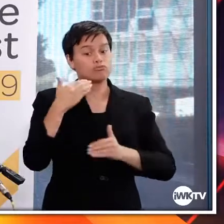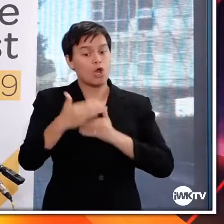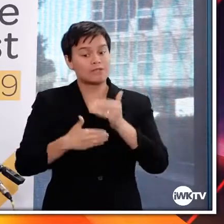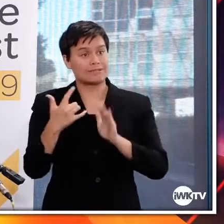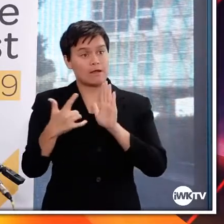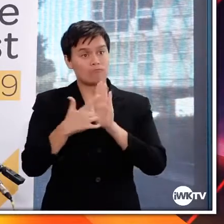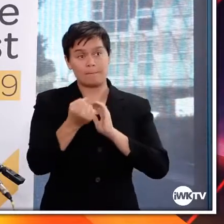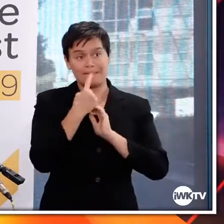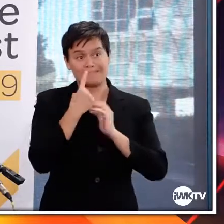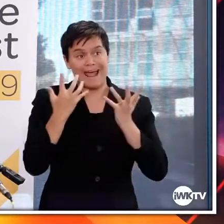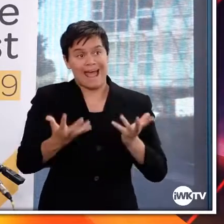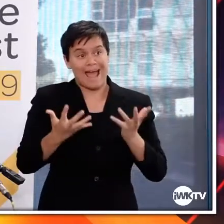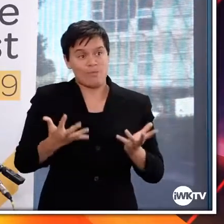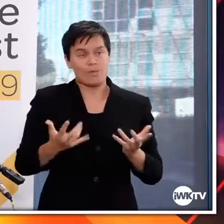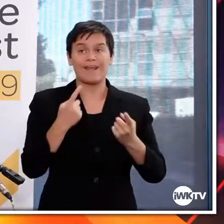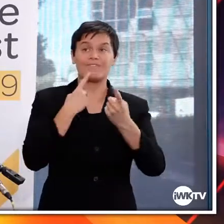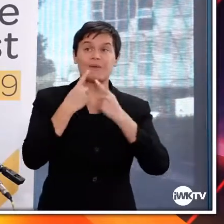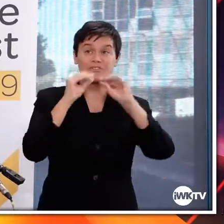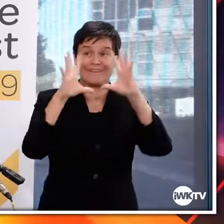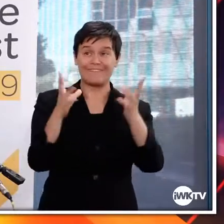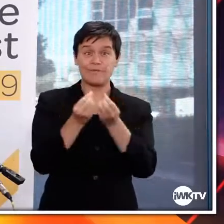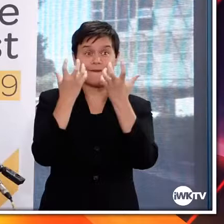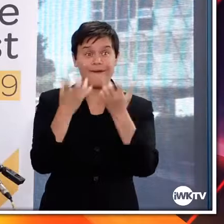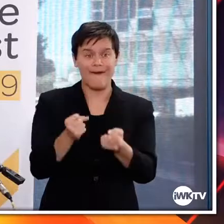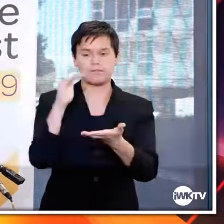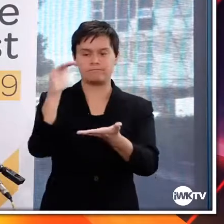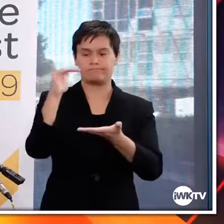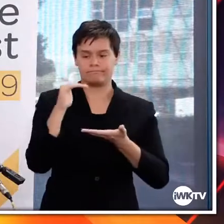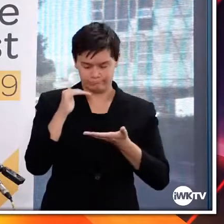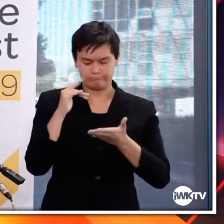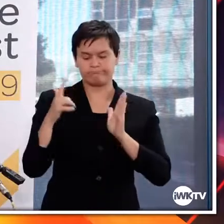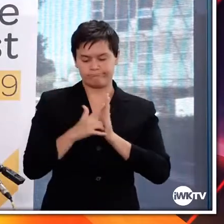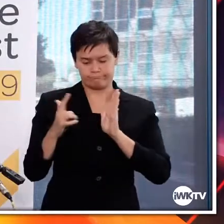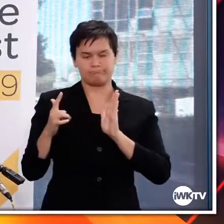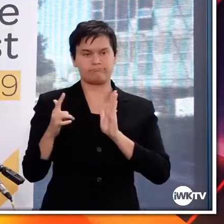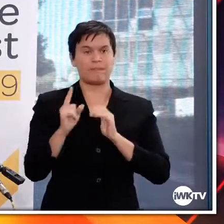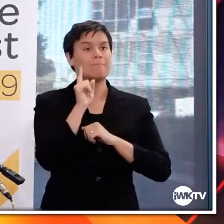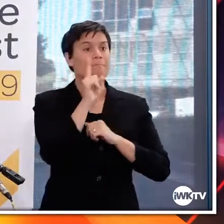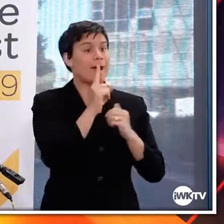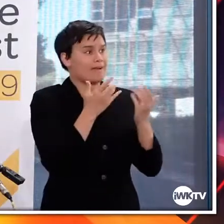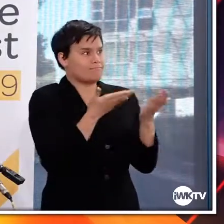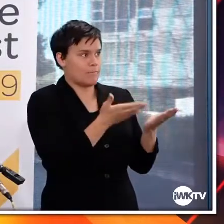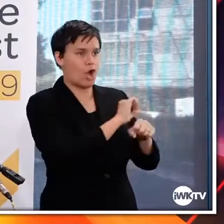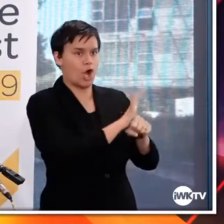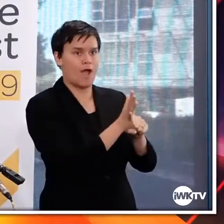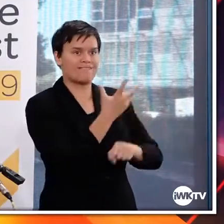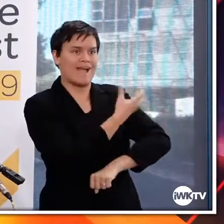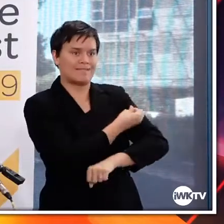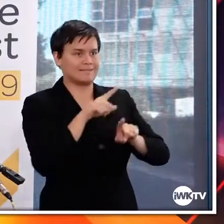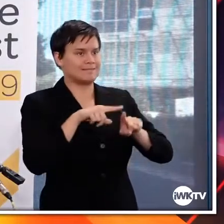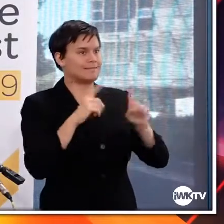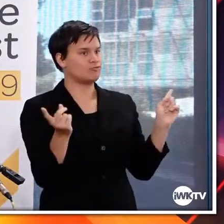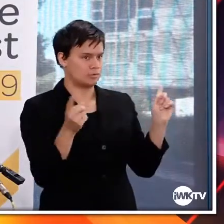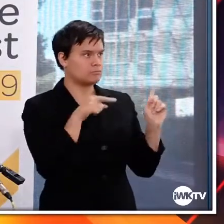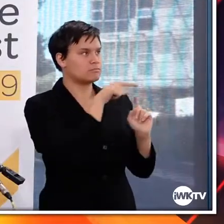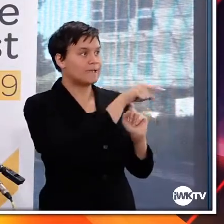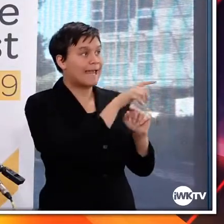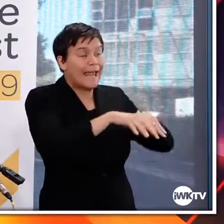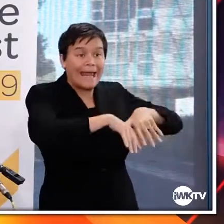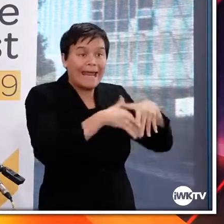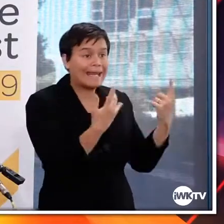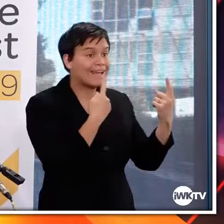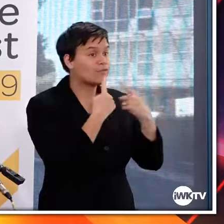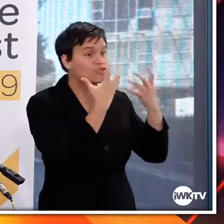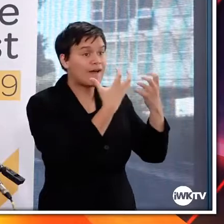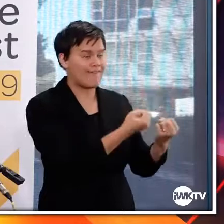provide us with rolling submissions of data. So as the data was available, they could send it to us and we could start assessing it. And